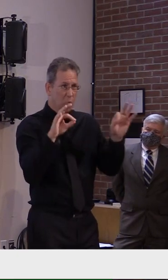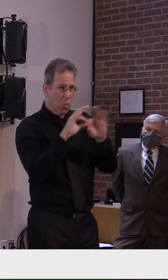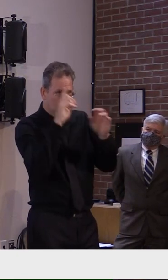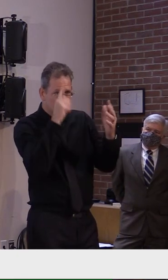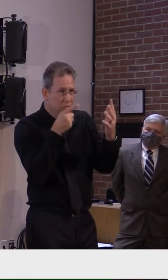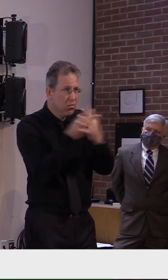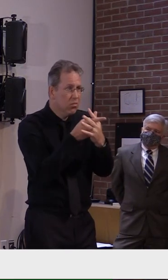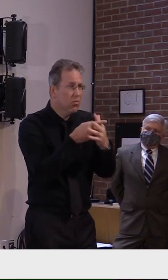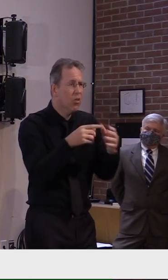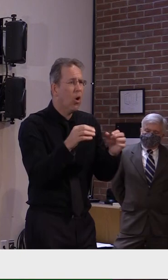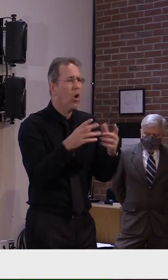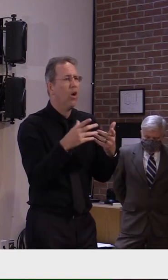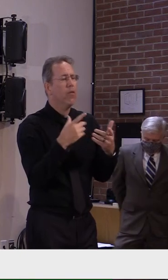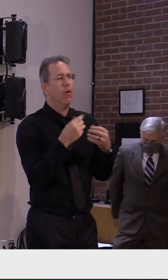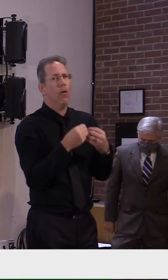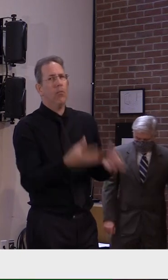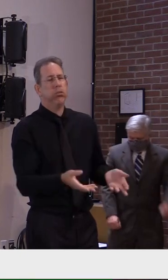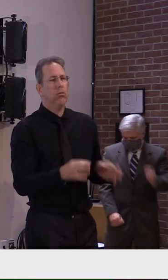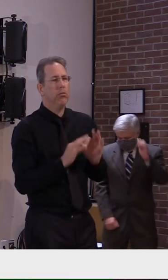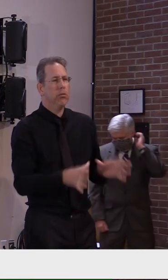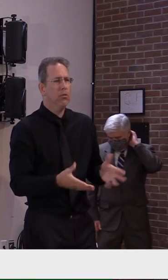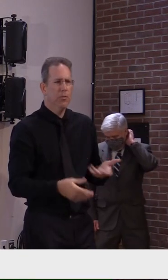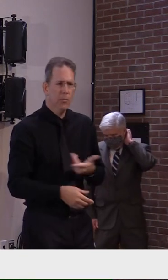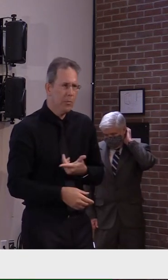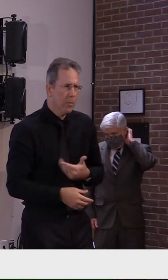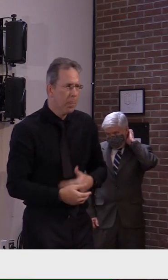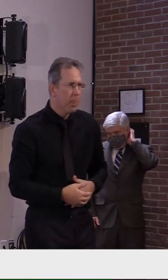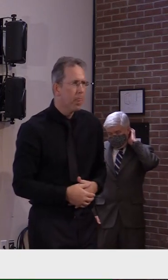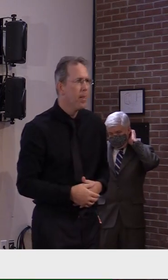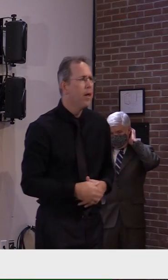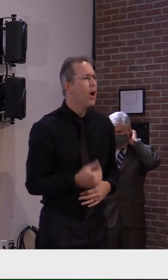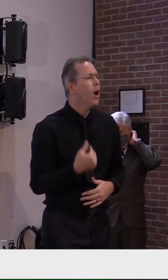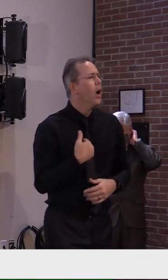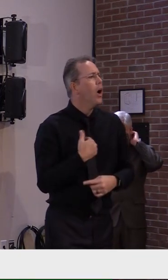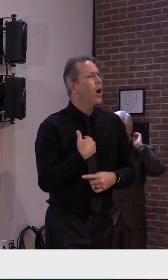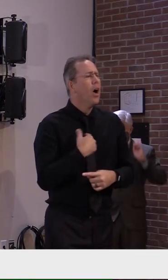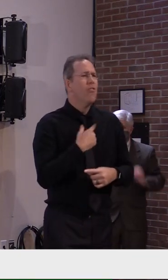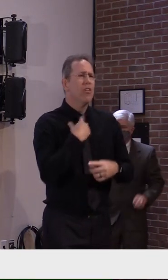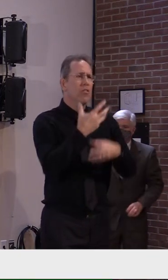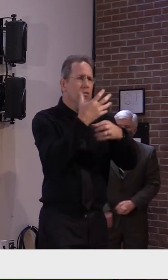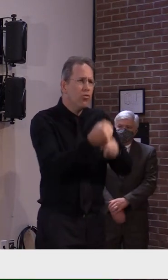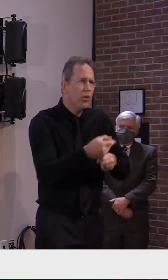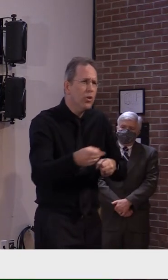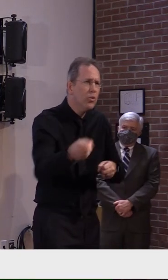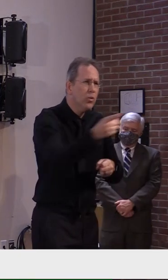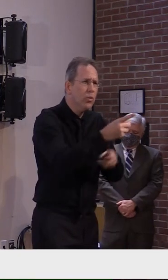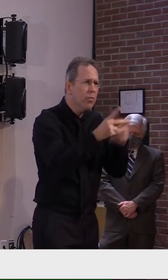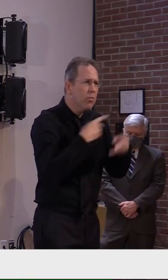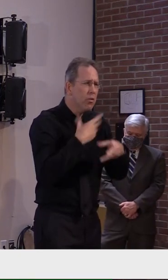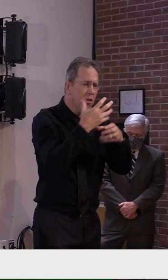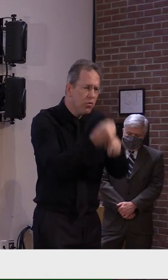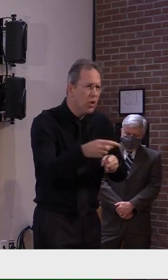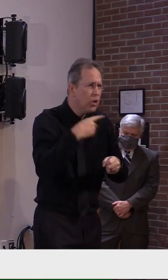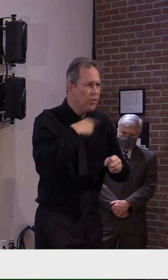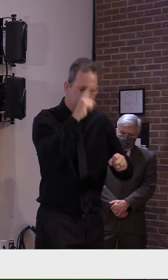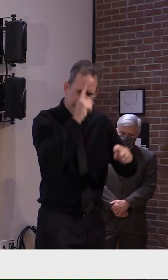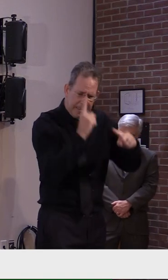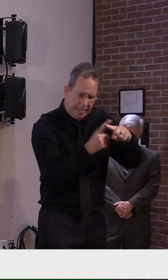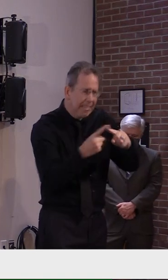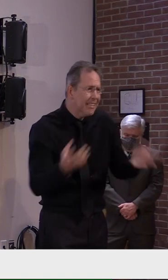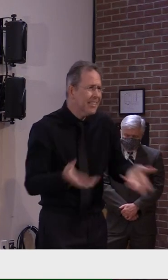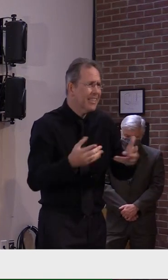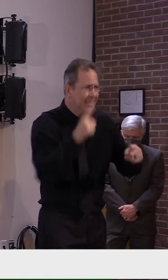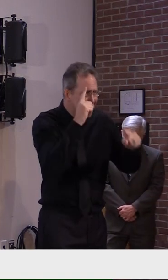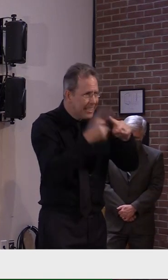vermont i believe in vermonters i believe in my team we've all done so much again the entire state